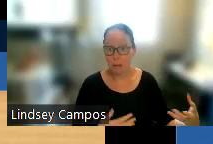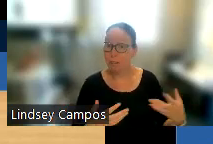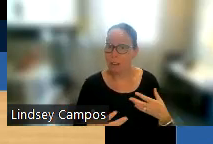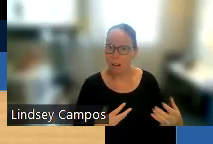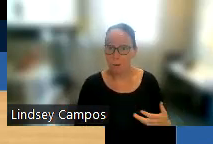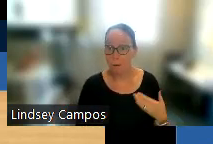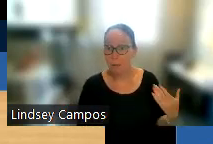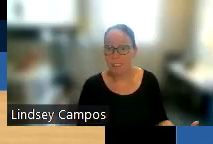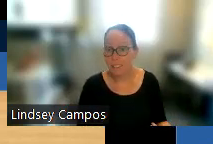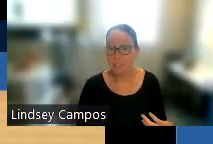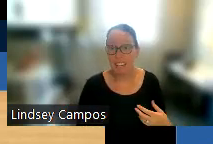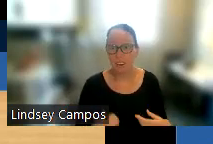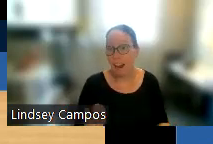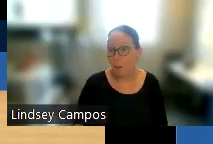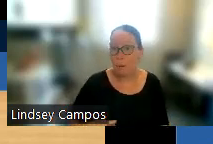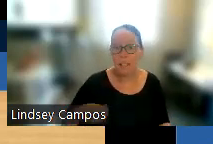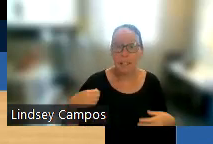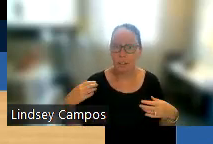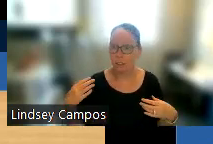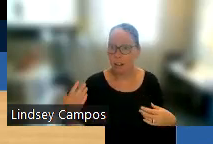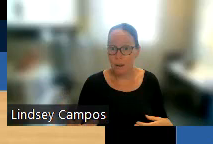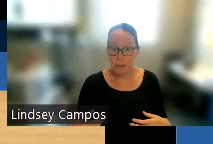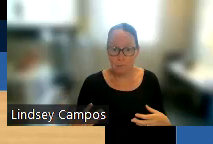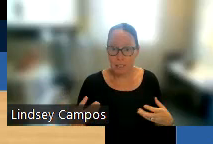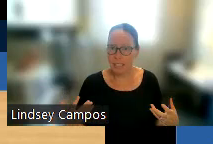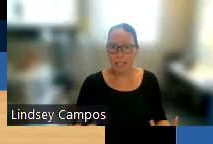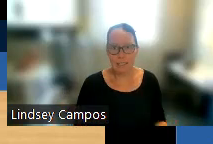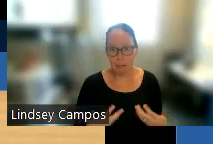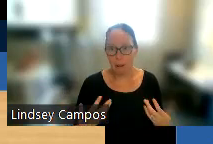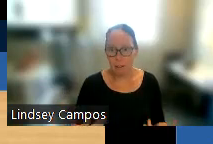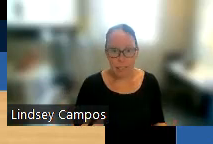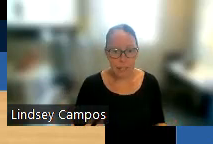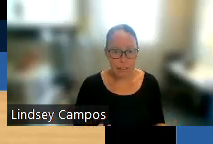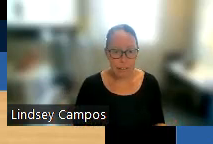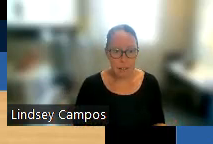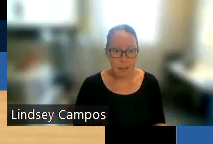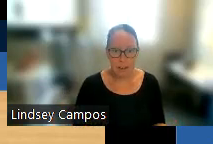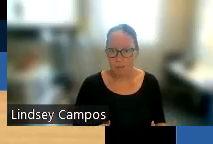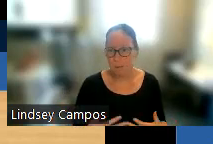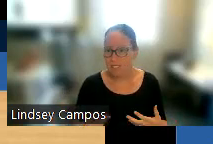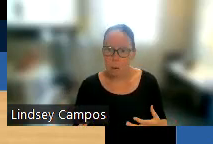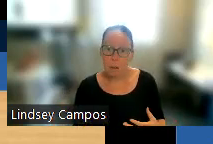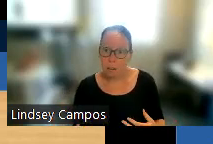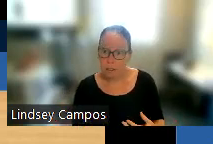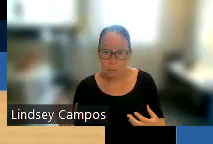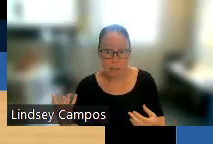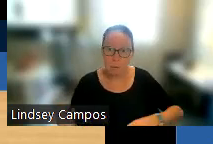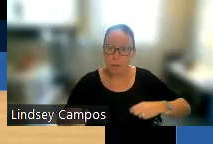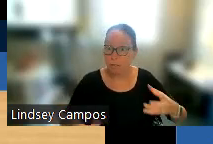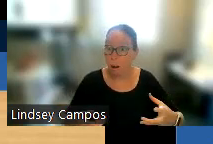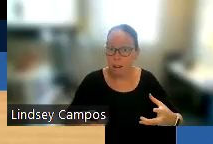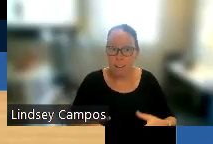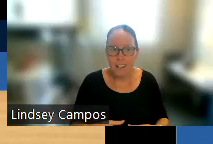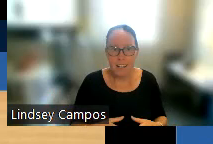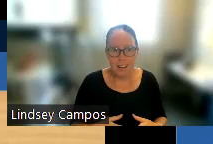really want to be able to talk more about Thanksgiving or Halloween or, you know, any of these big holidays. Um, summer, it could be